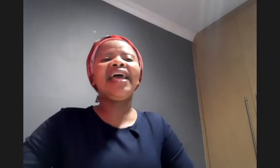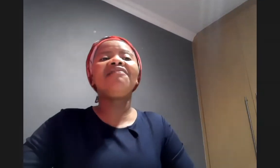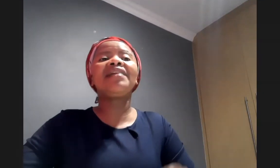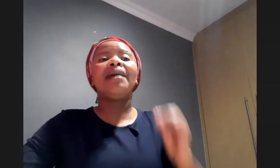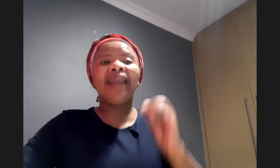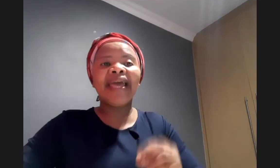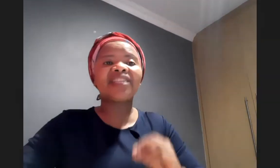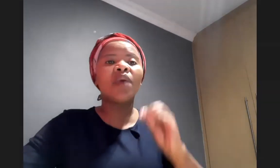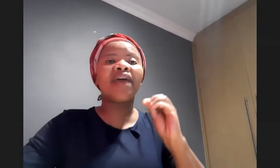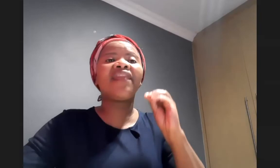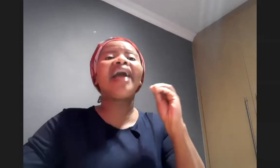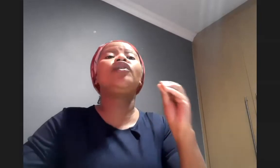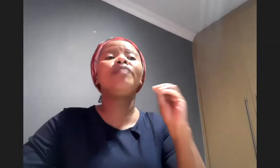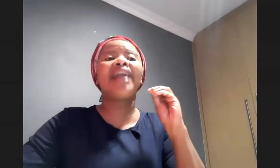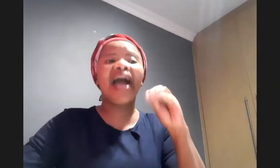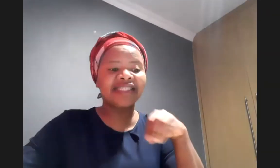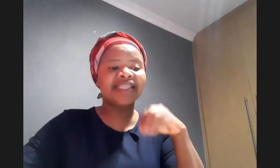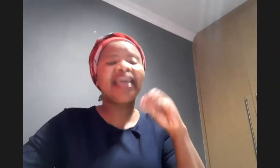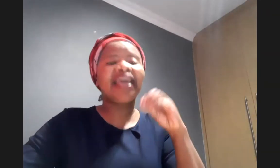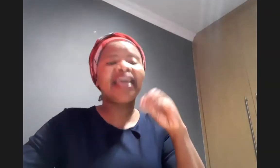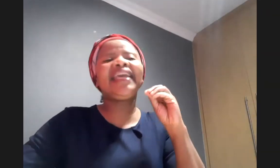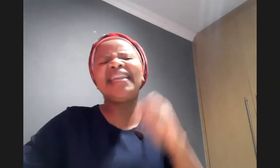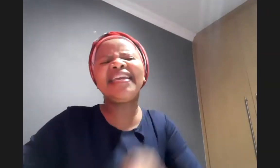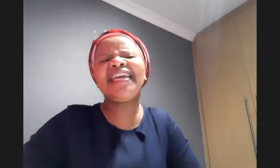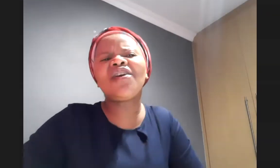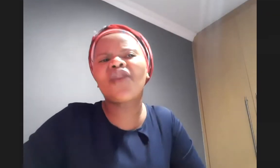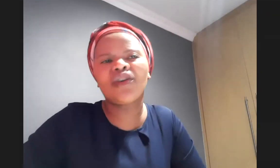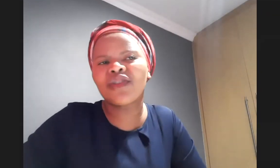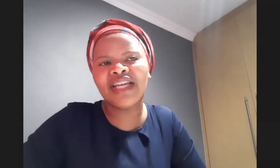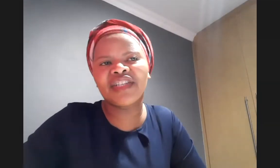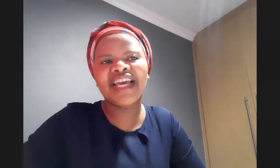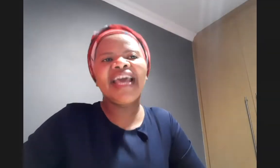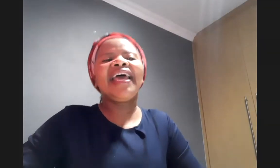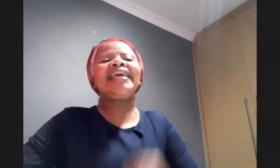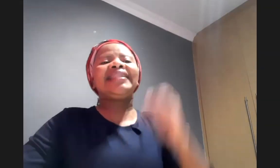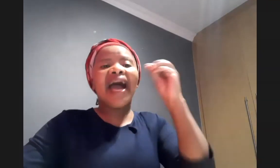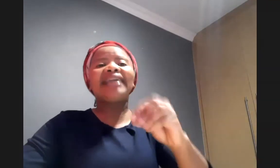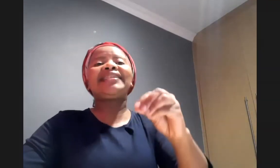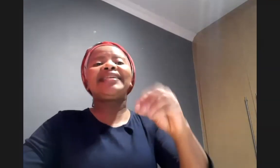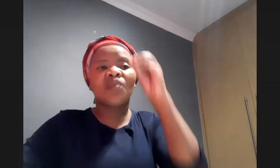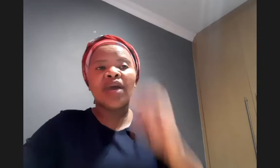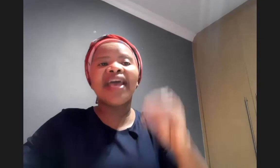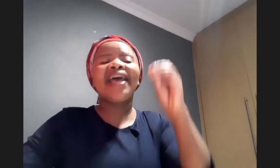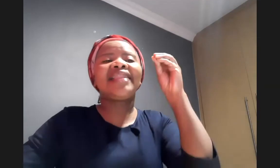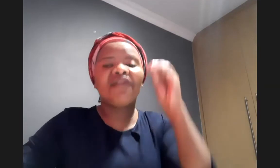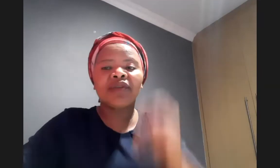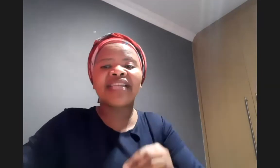every place where there are human hearts in need of consolation if that is where the footsteps